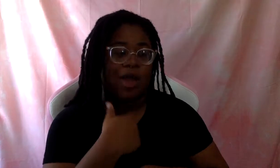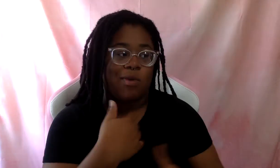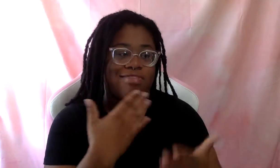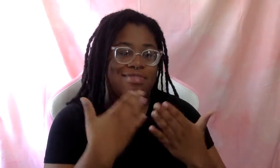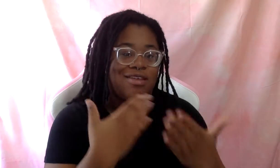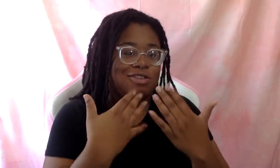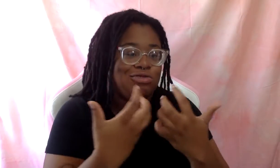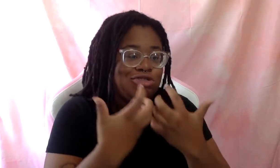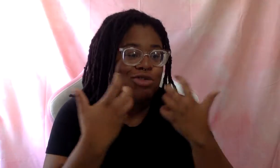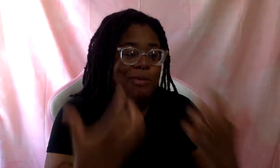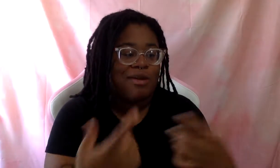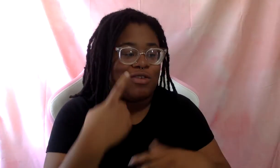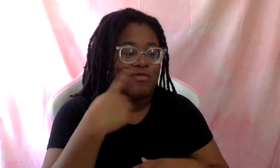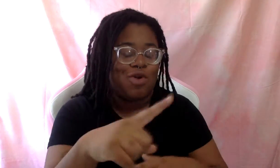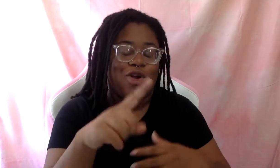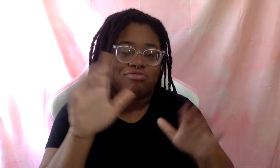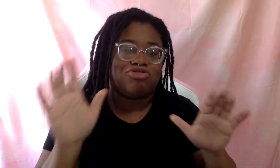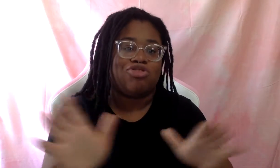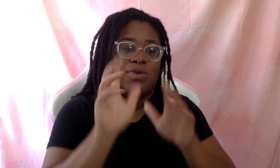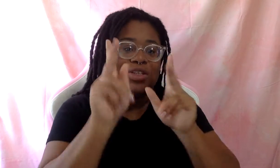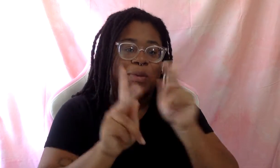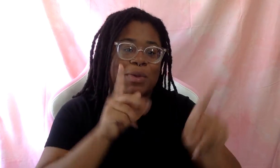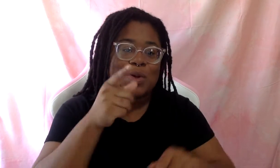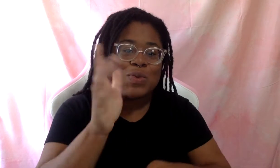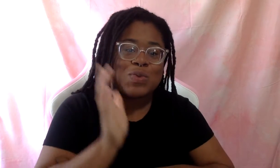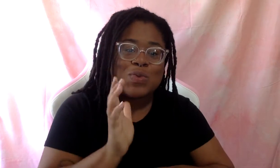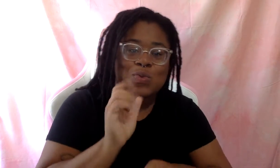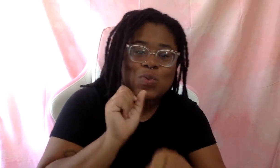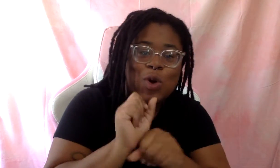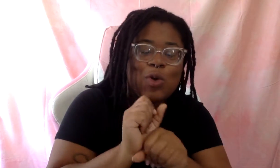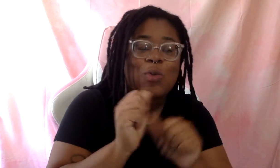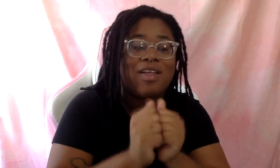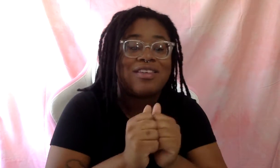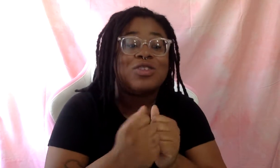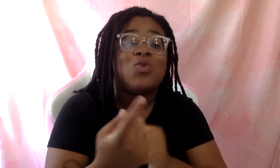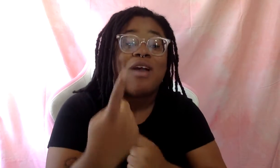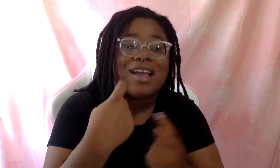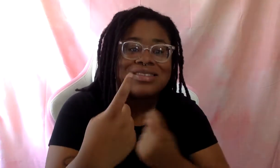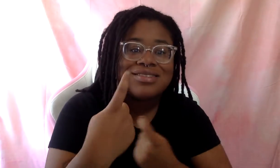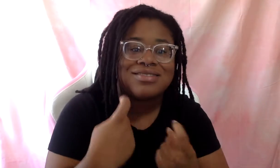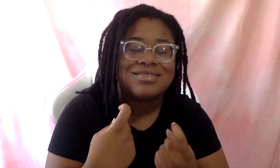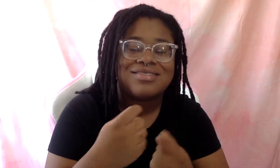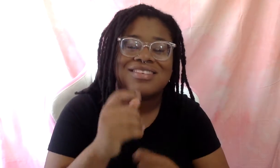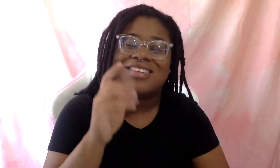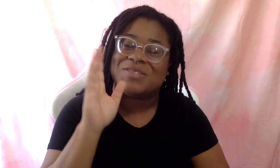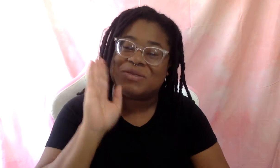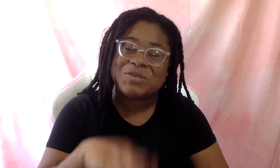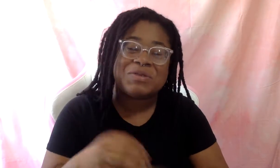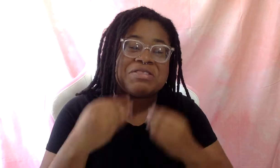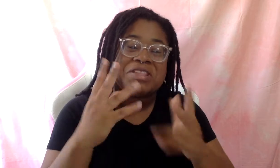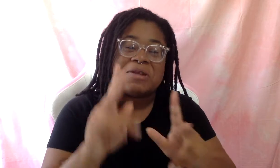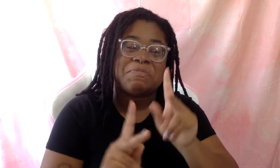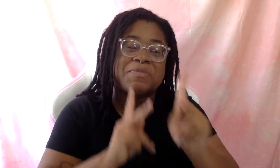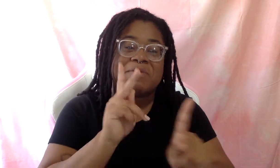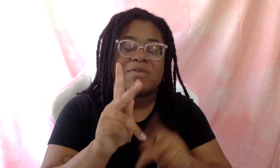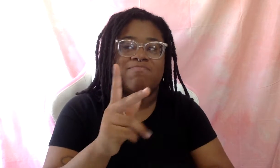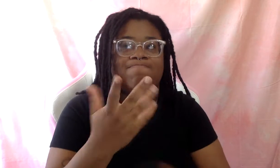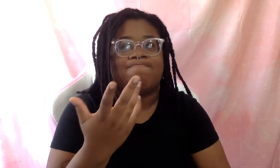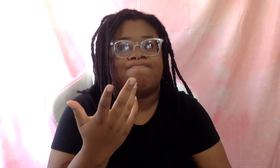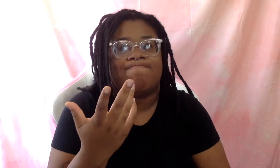so much for encouraging people that you work with to ask questions. Because, you know, there are a lot of people who don't